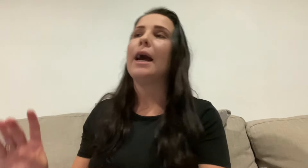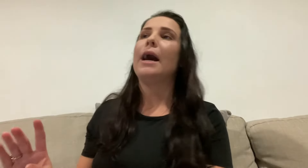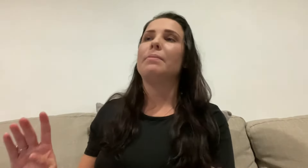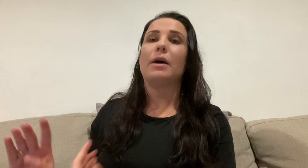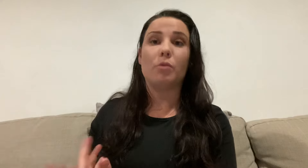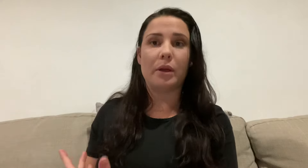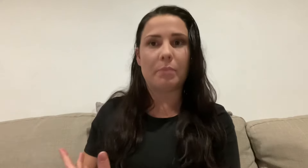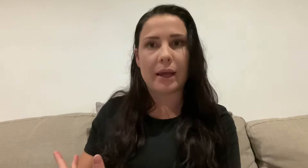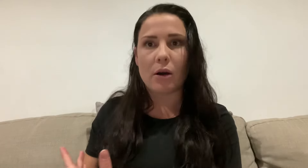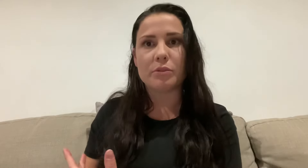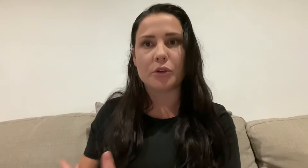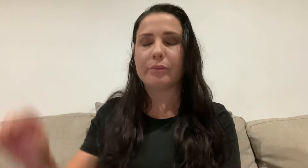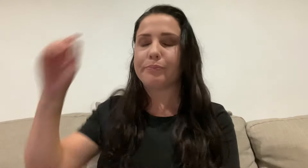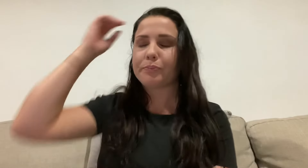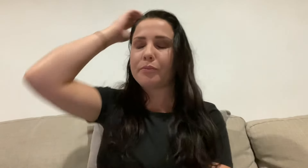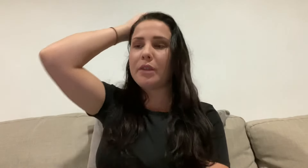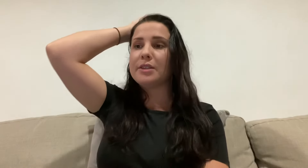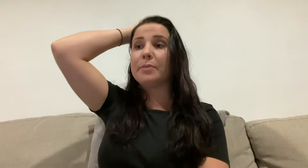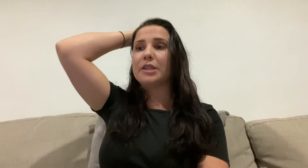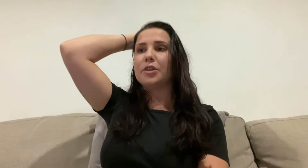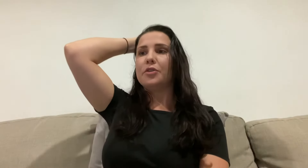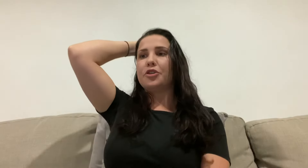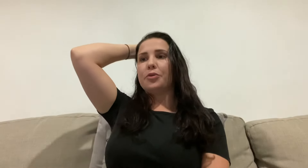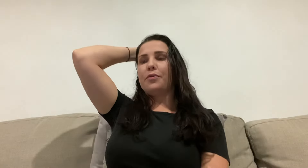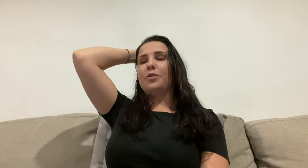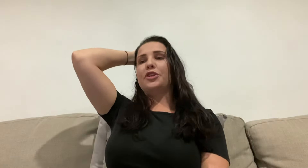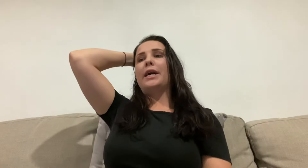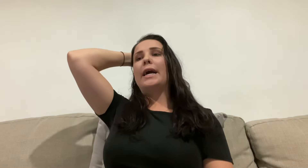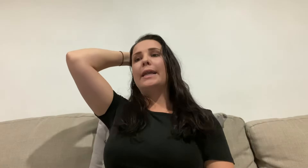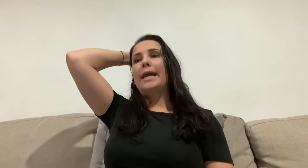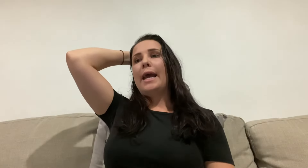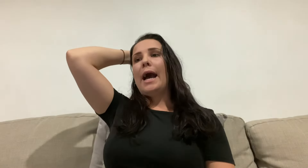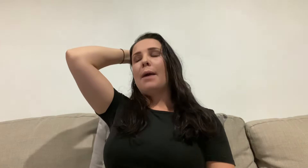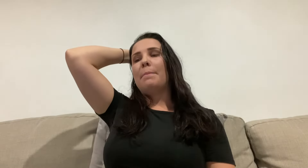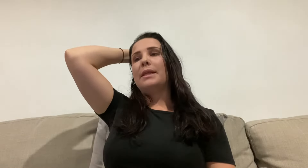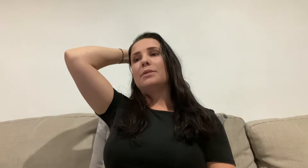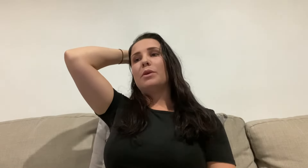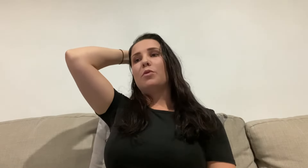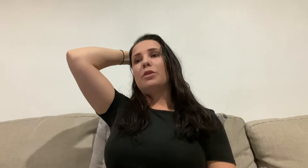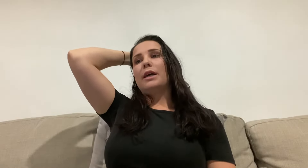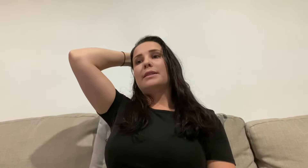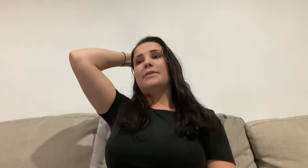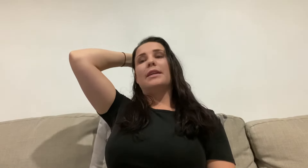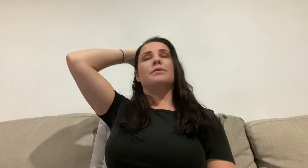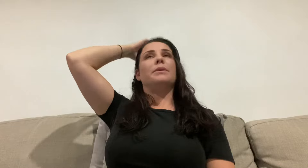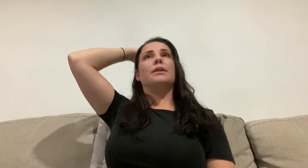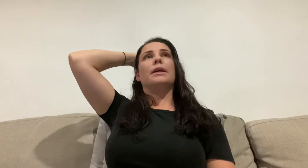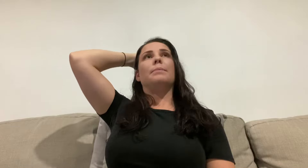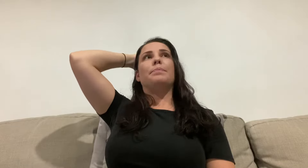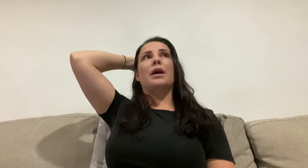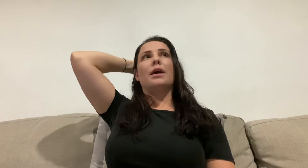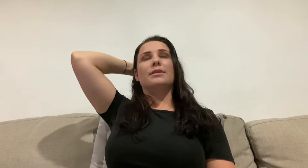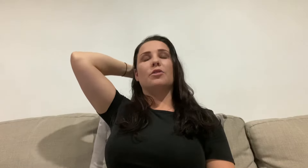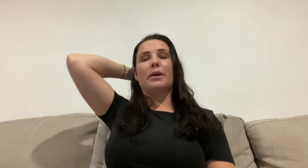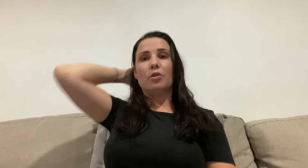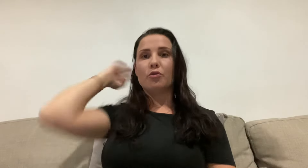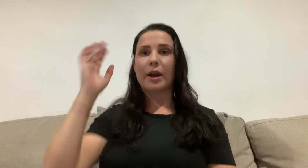that will be a big help too. So make sure you've watched that. But this one will, as I've said, it's going to be a great